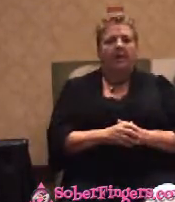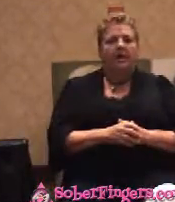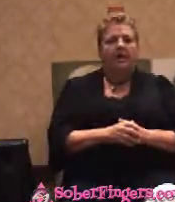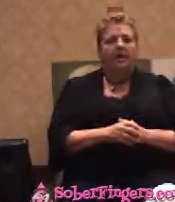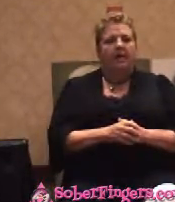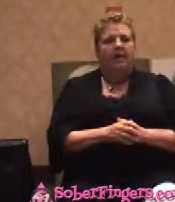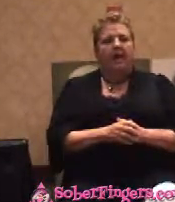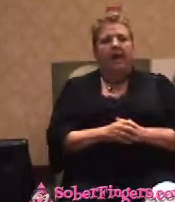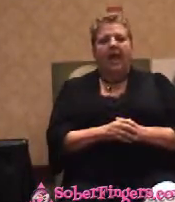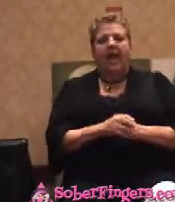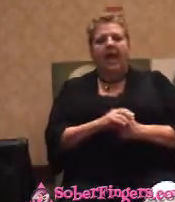fraternity.